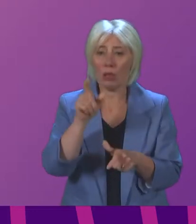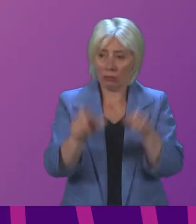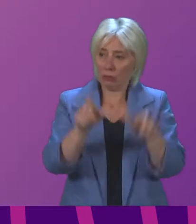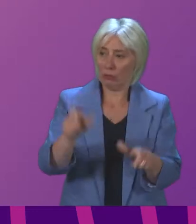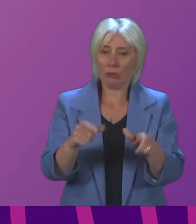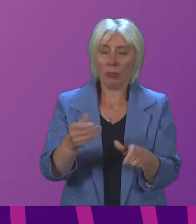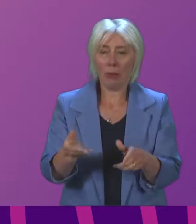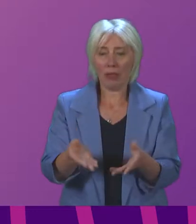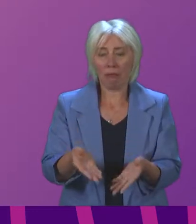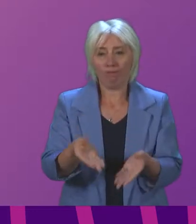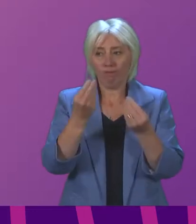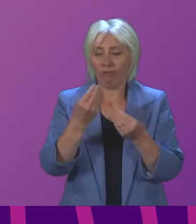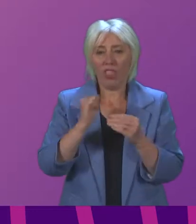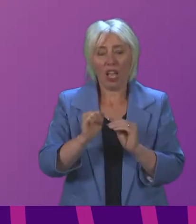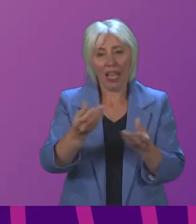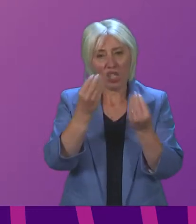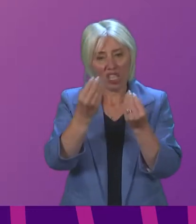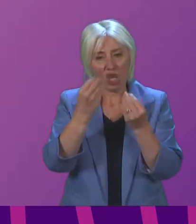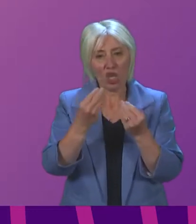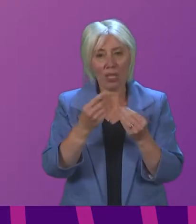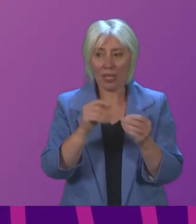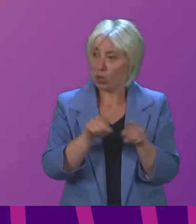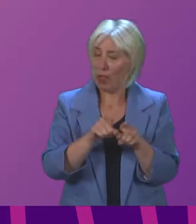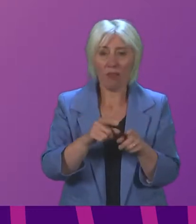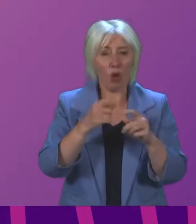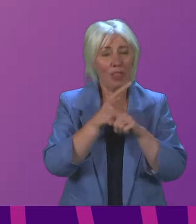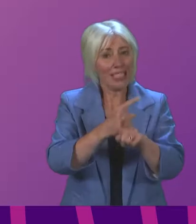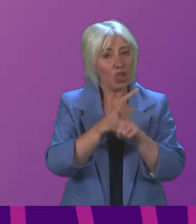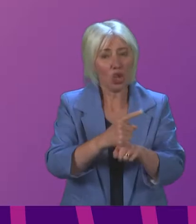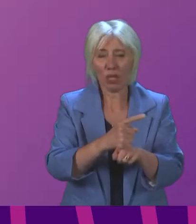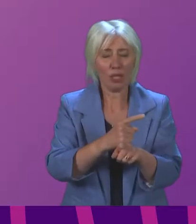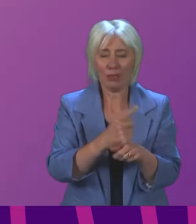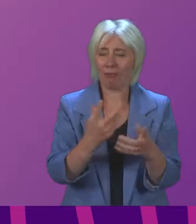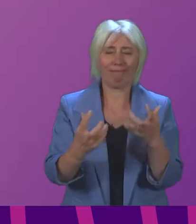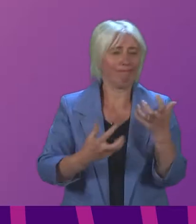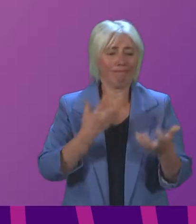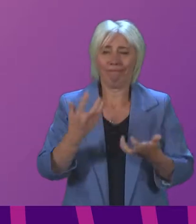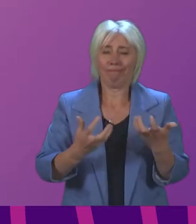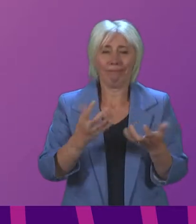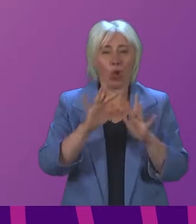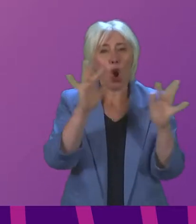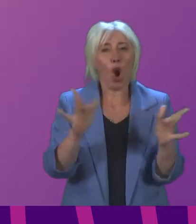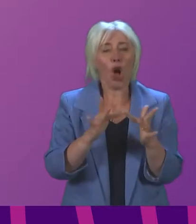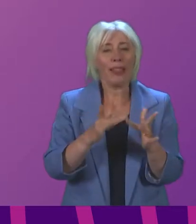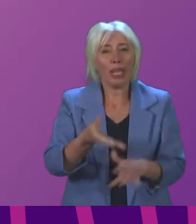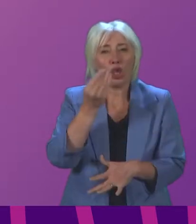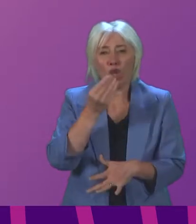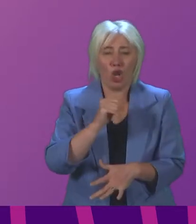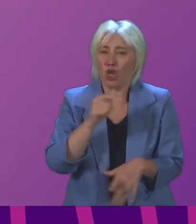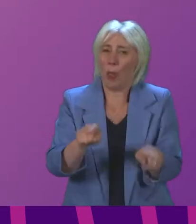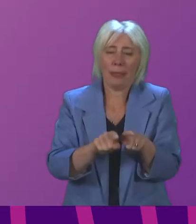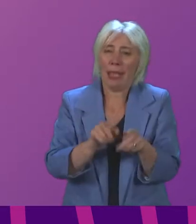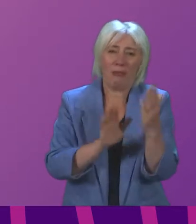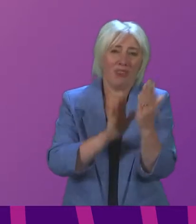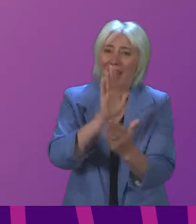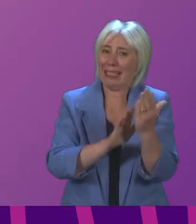and despite the huge efforts from teachers with the best will in the world online learning is unlikely to be as effective as face-to-face learning